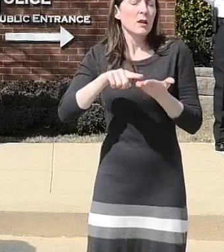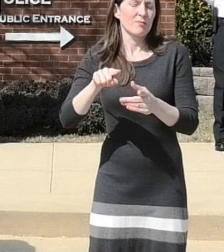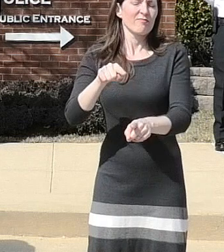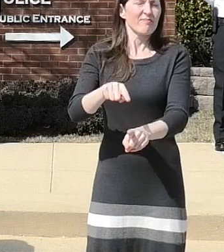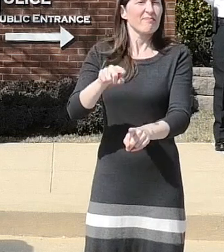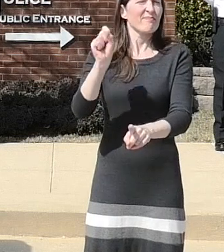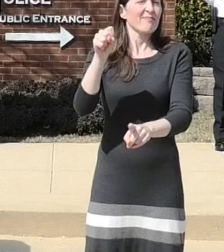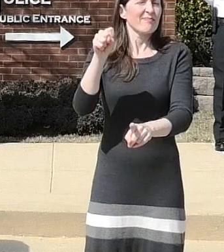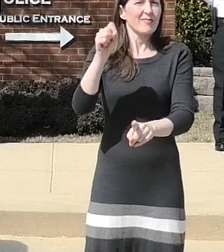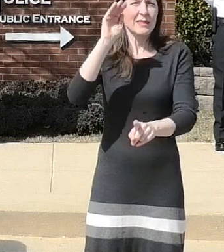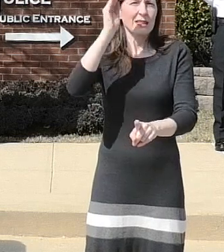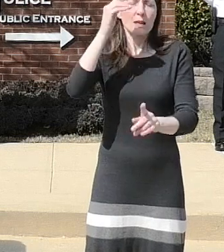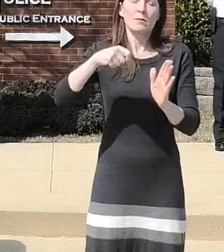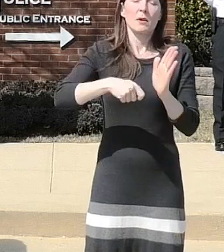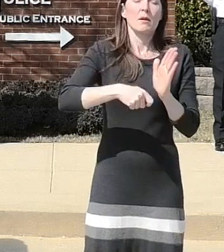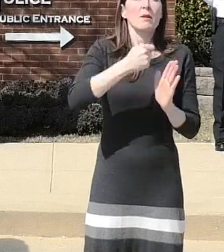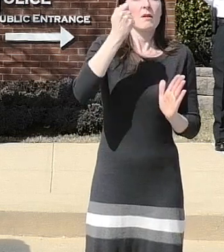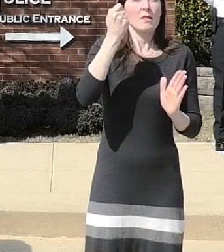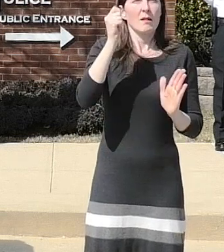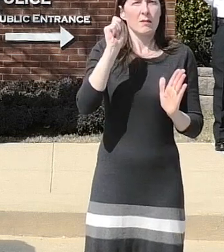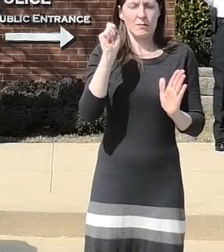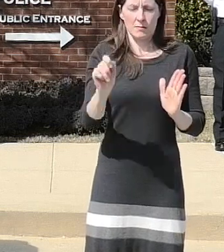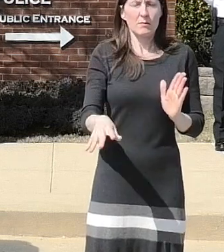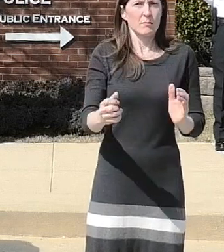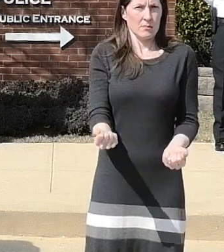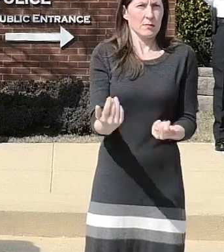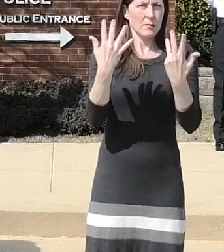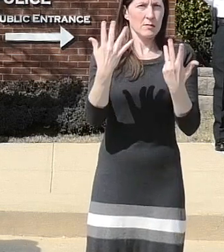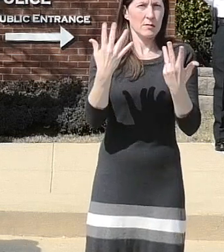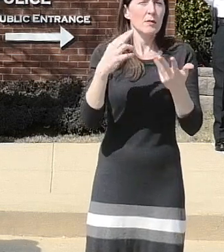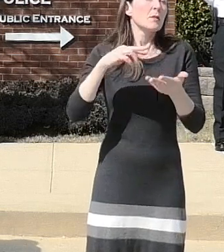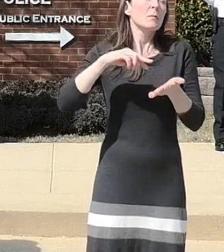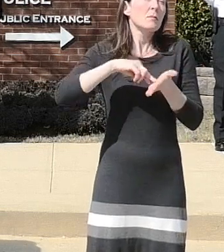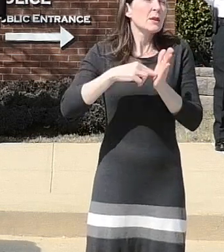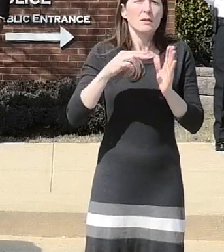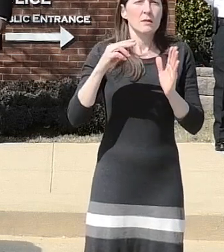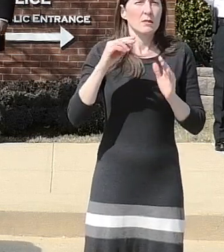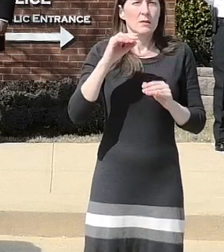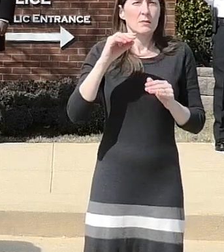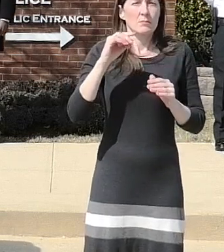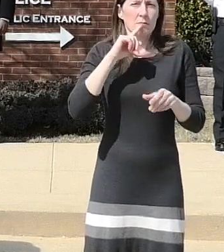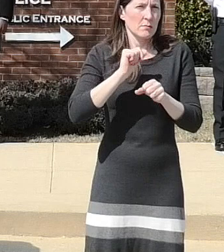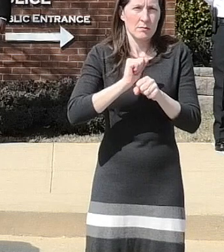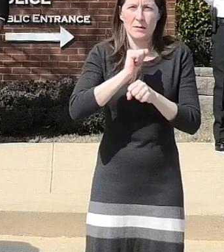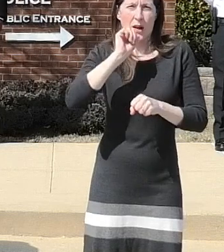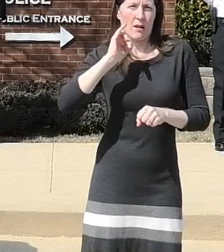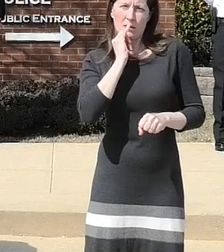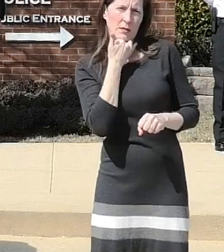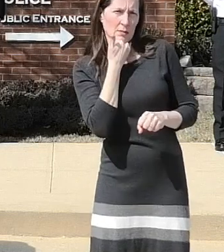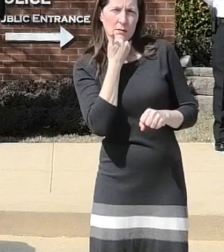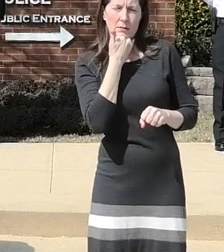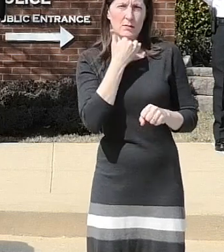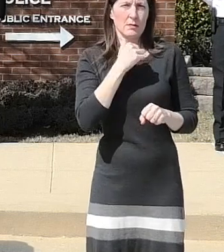nature meaning there was no accidental sources were found in the area of origin during the investigation